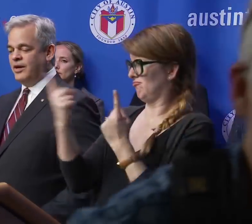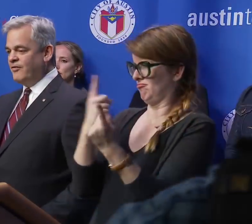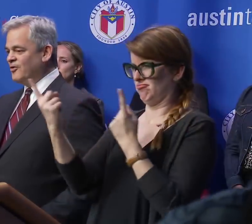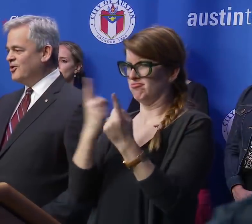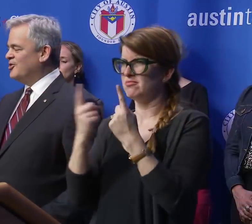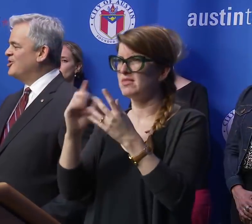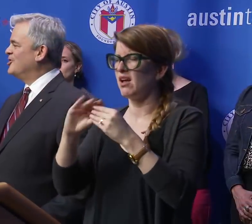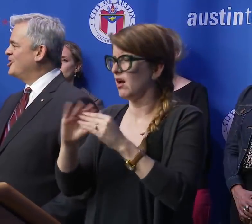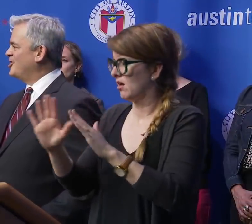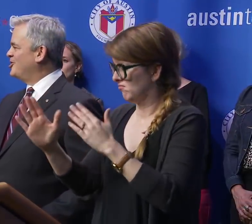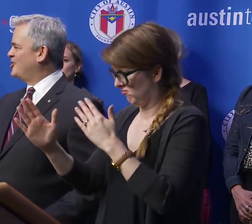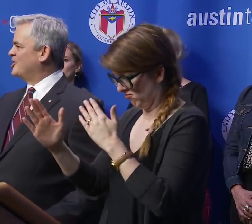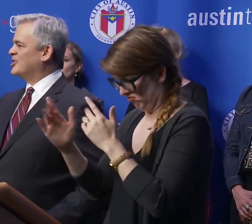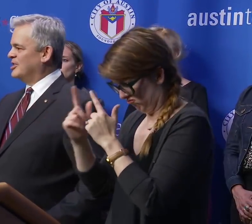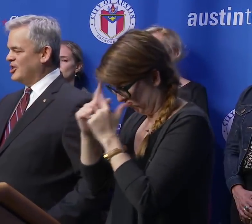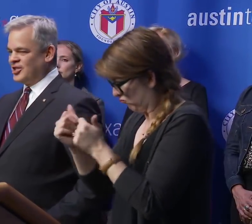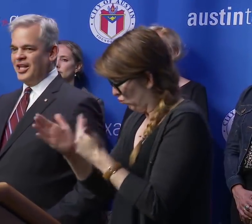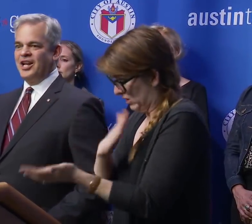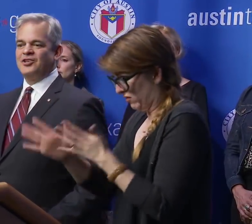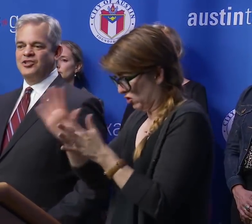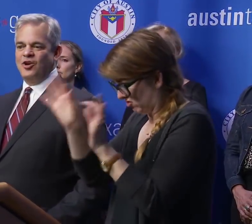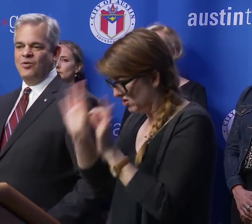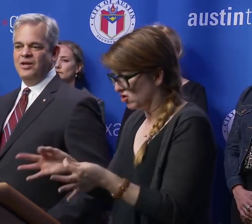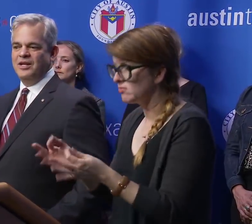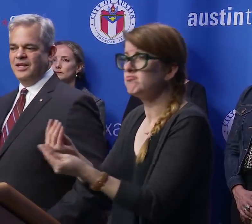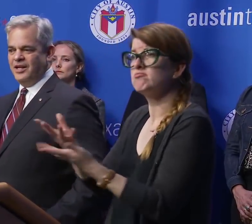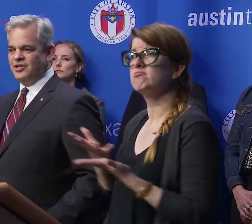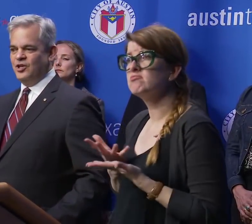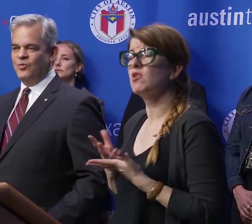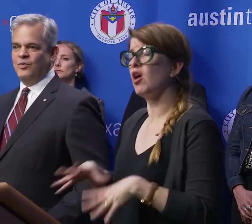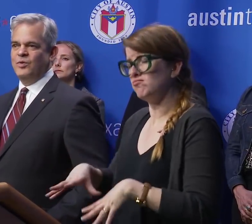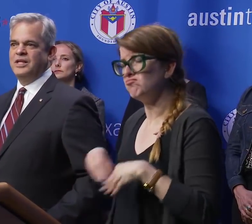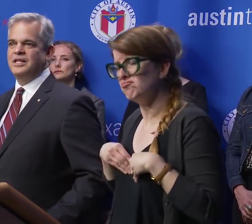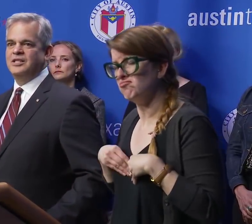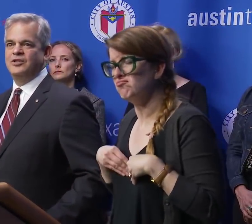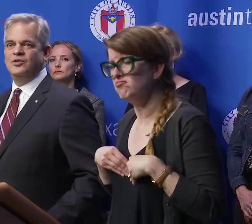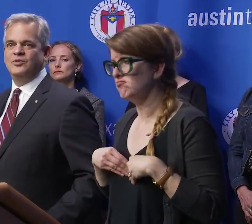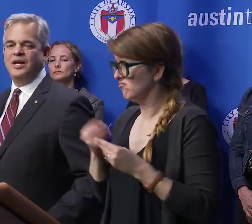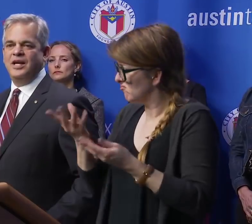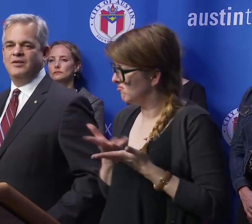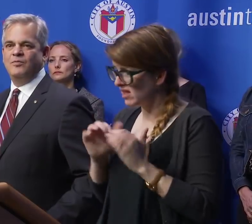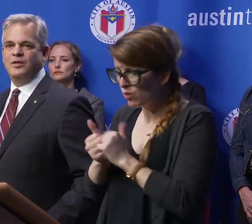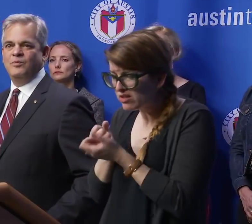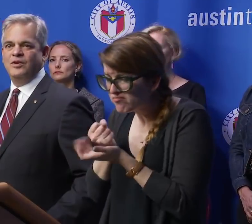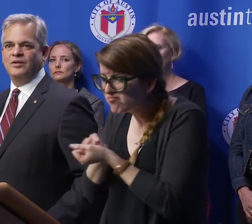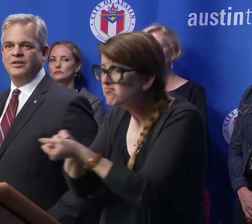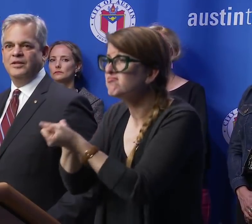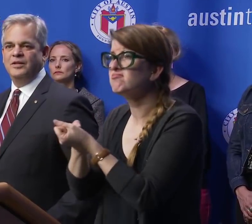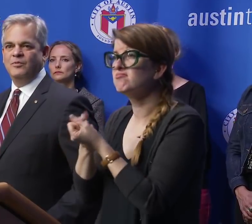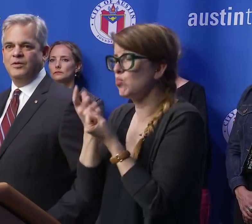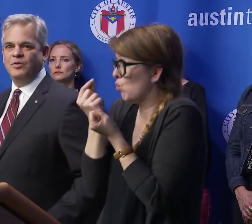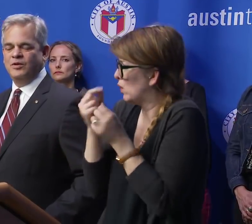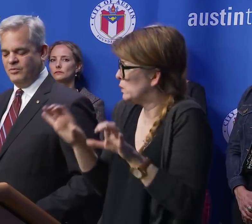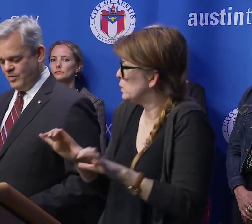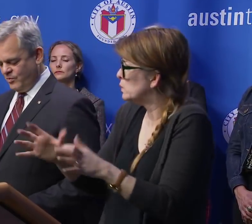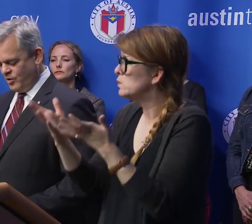whatever the decision is, just let us know. Let us know what we need to do and we will